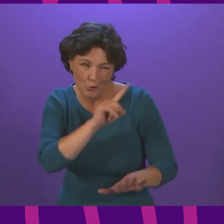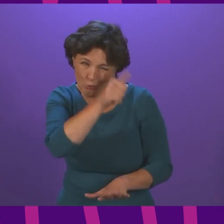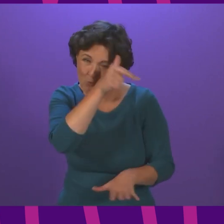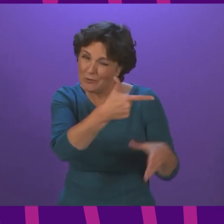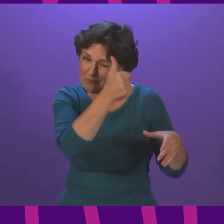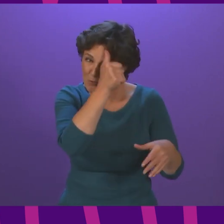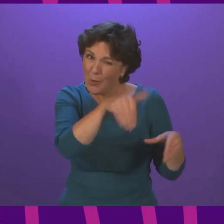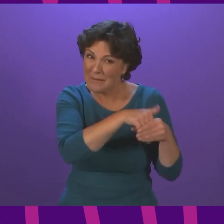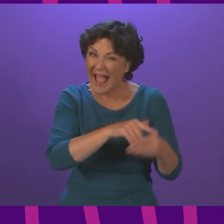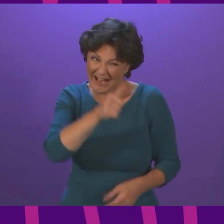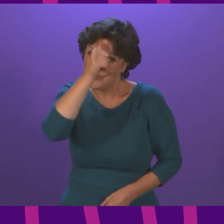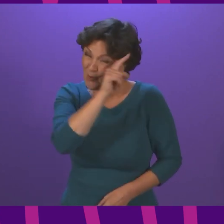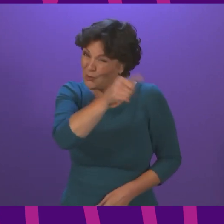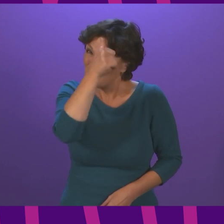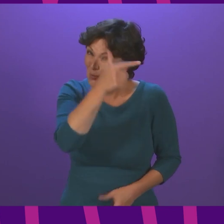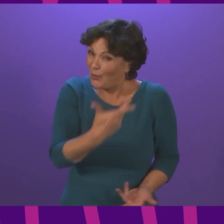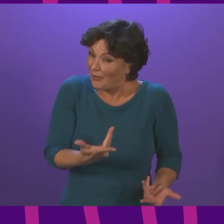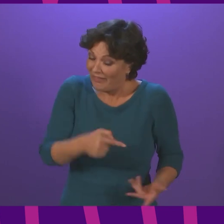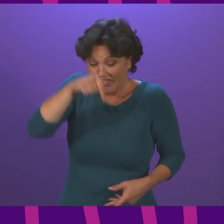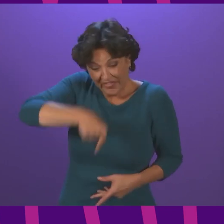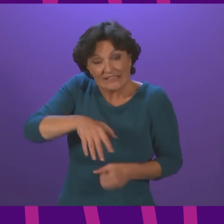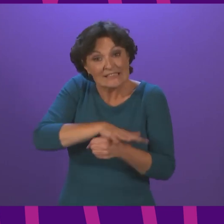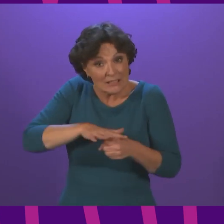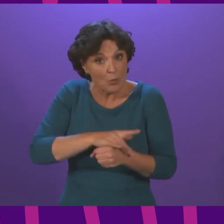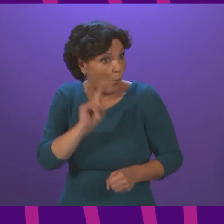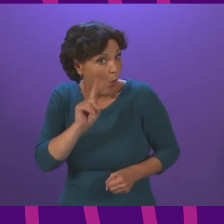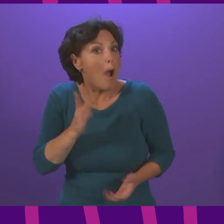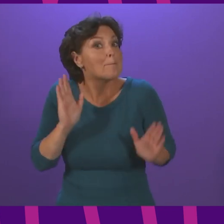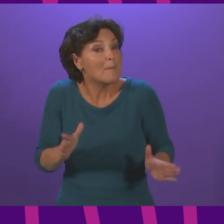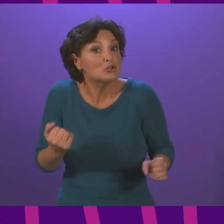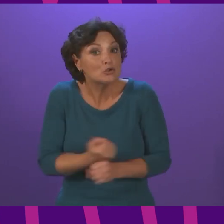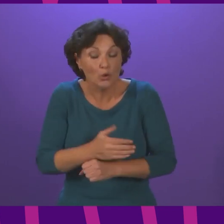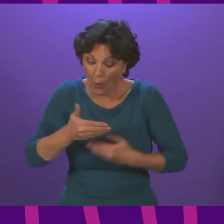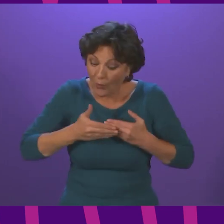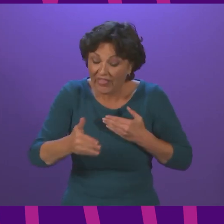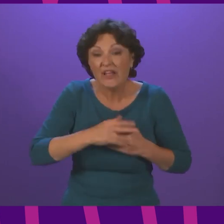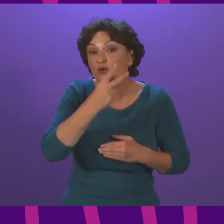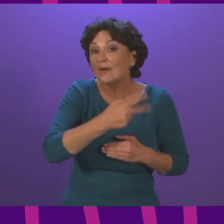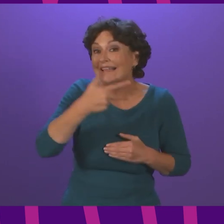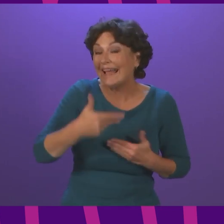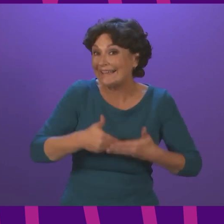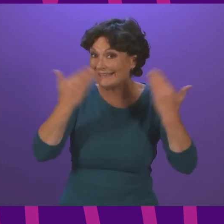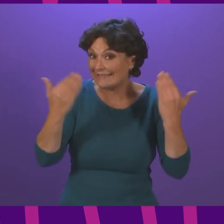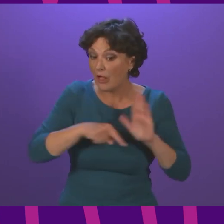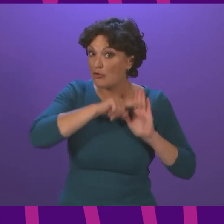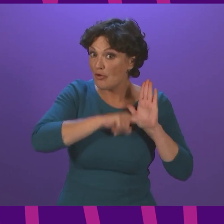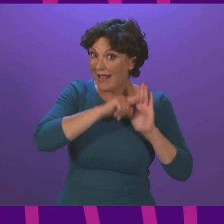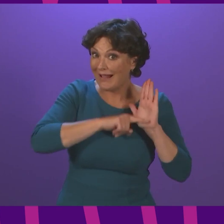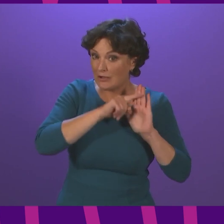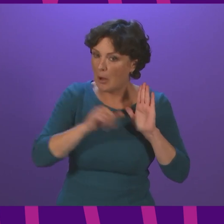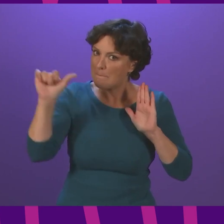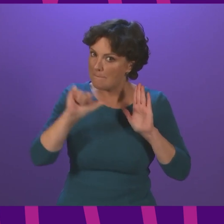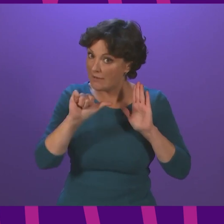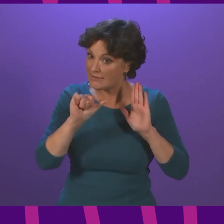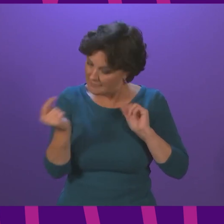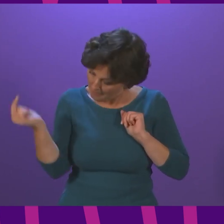knows I am absolutely convinced he knows that in these circumstances what has to happen is that within 28 days the regulations have to come for a